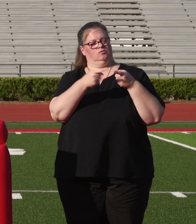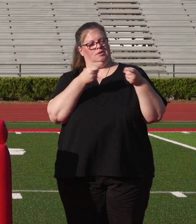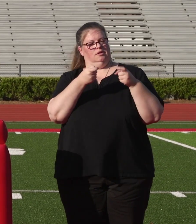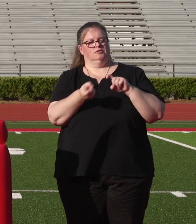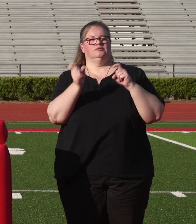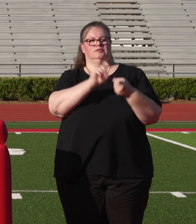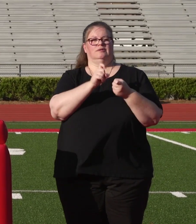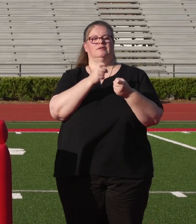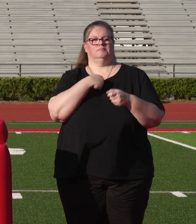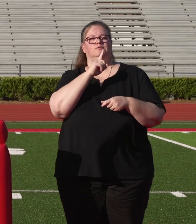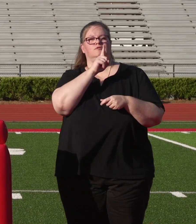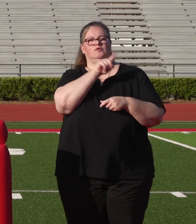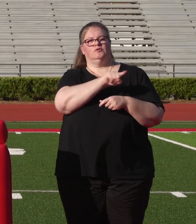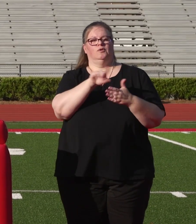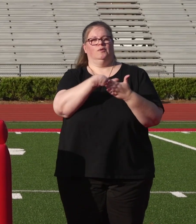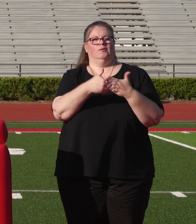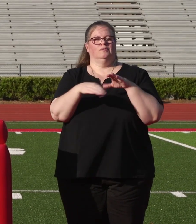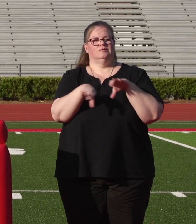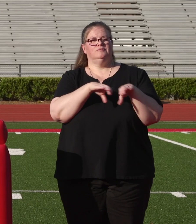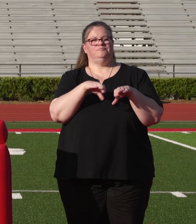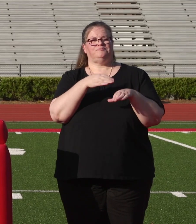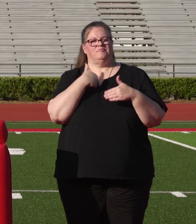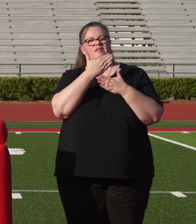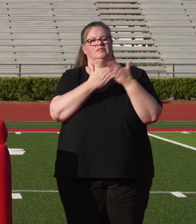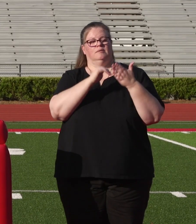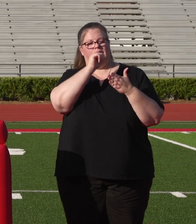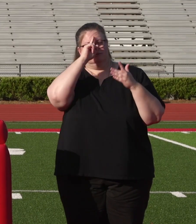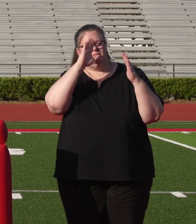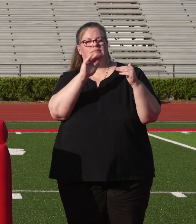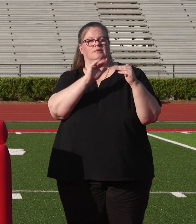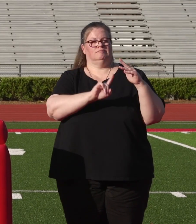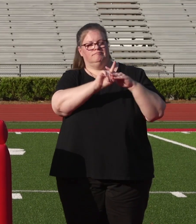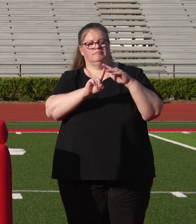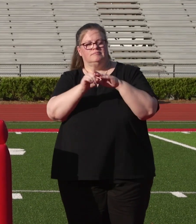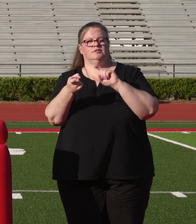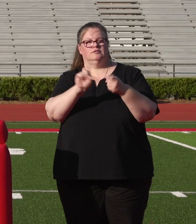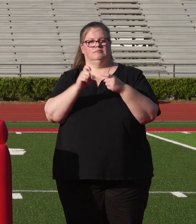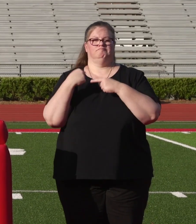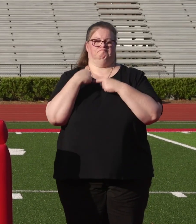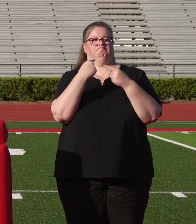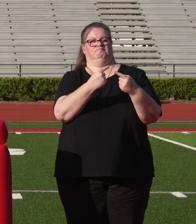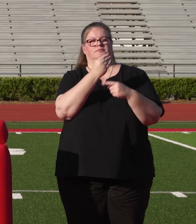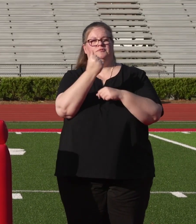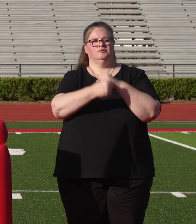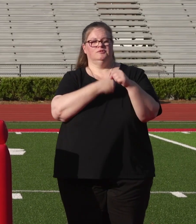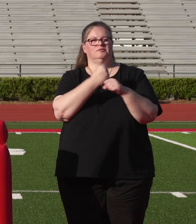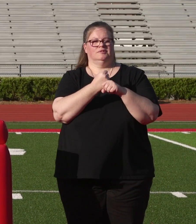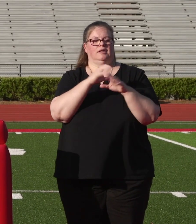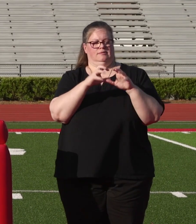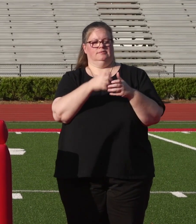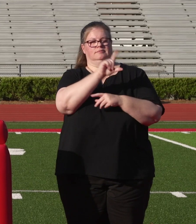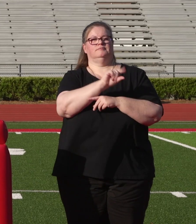As I'm sure all of you do, I have a few stories about how things have unexpectedly changed in the past 13 years. But the Class of 2020 has always